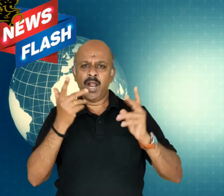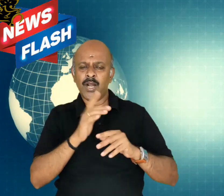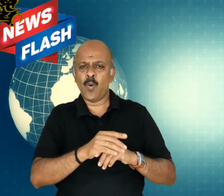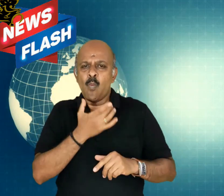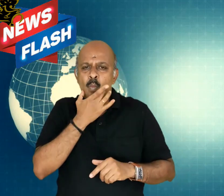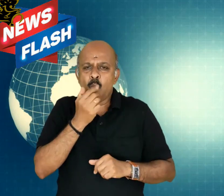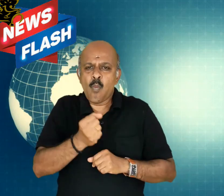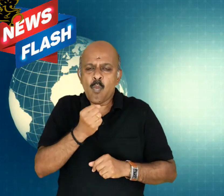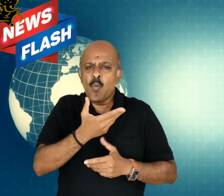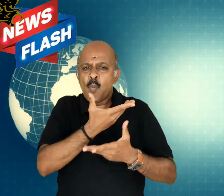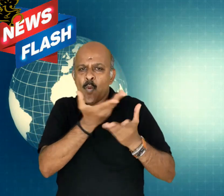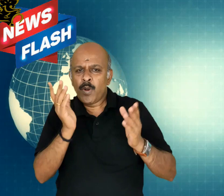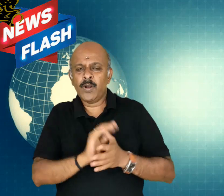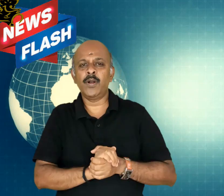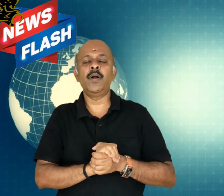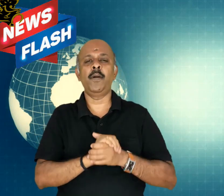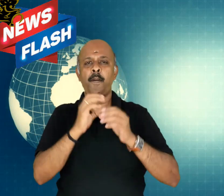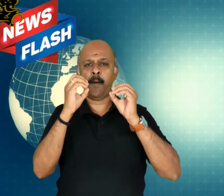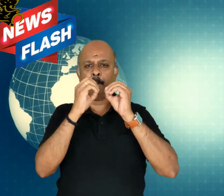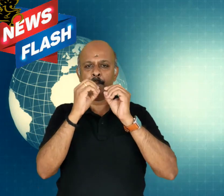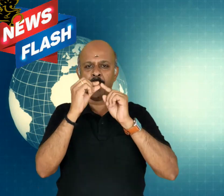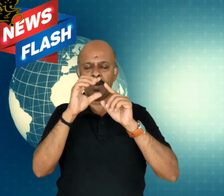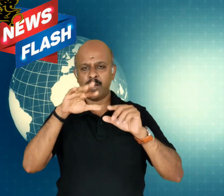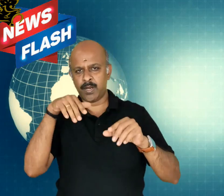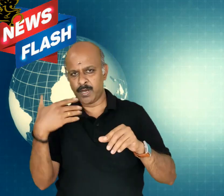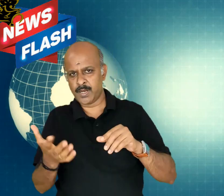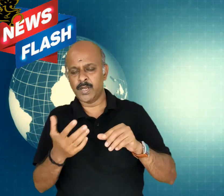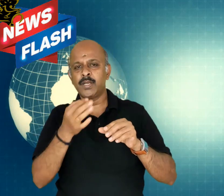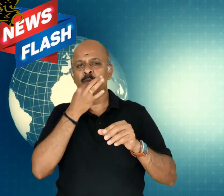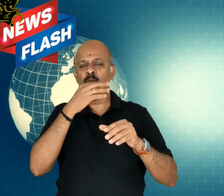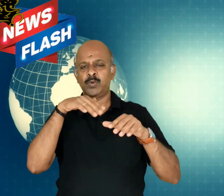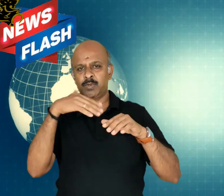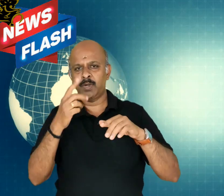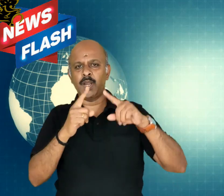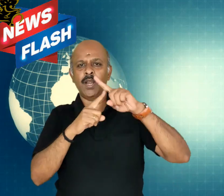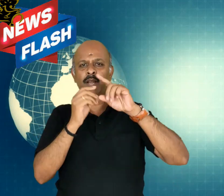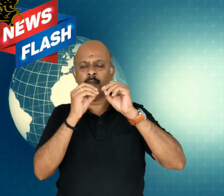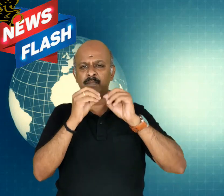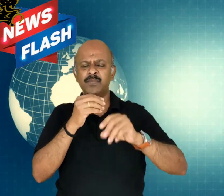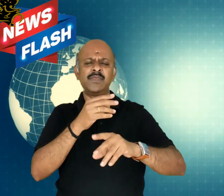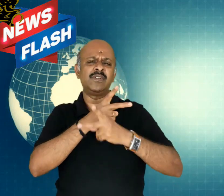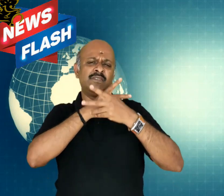for the old people and for the ones with